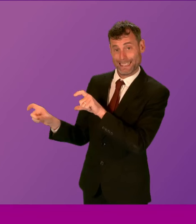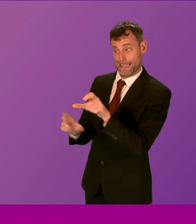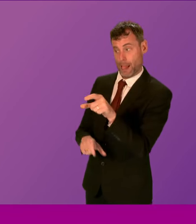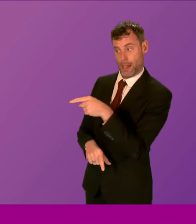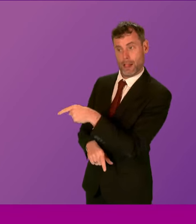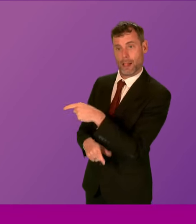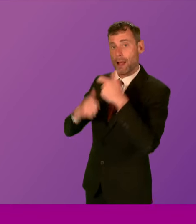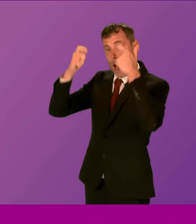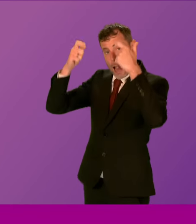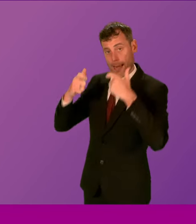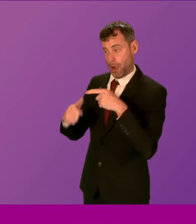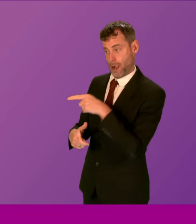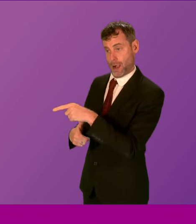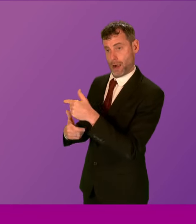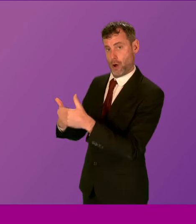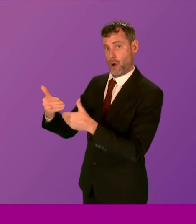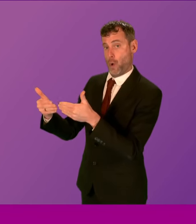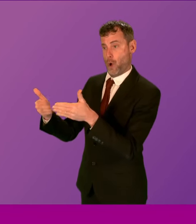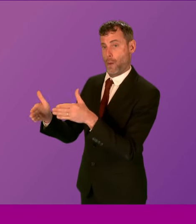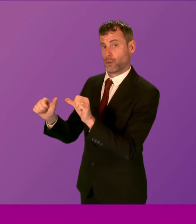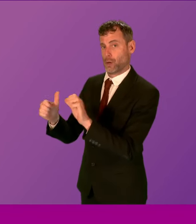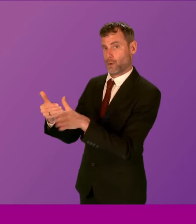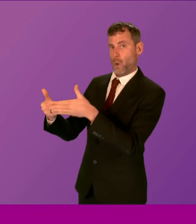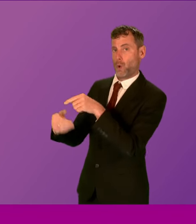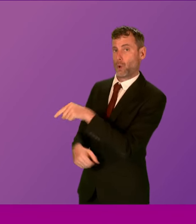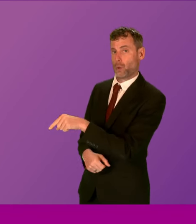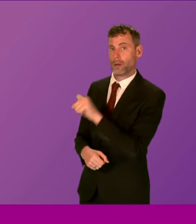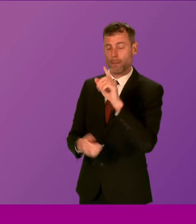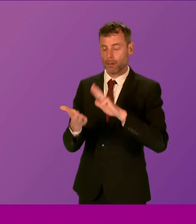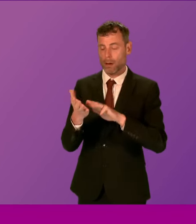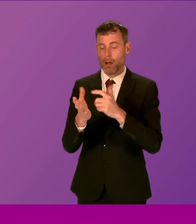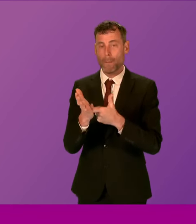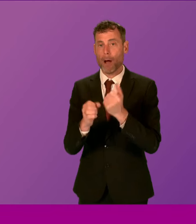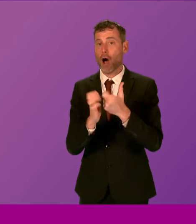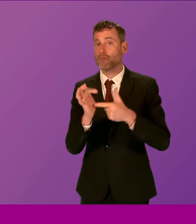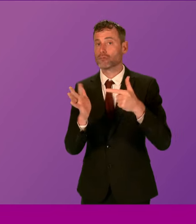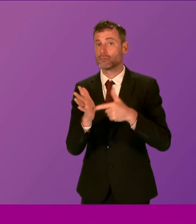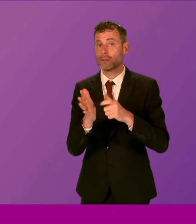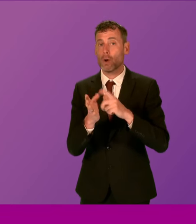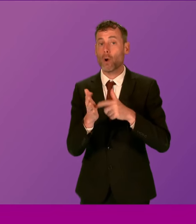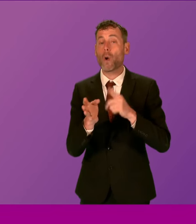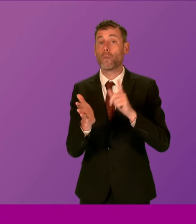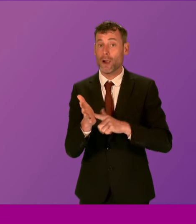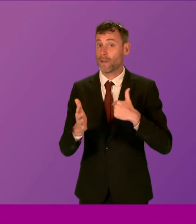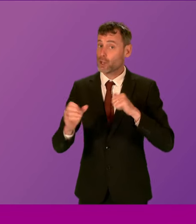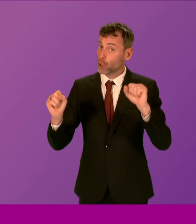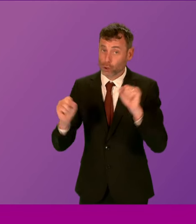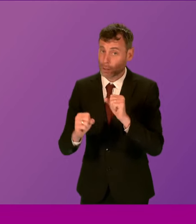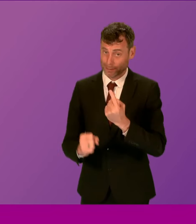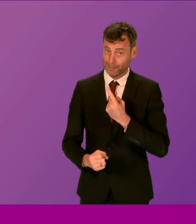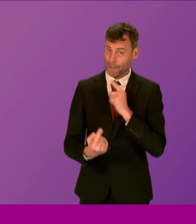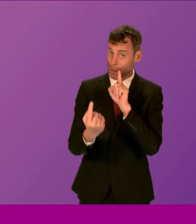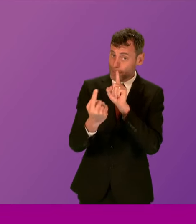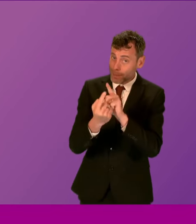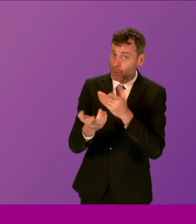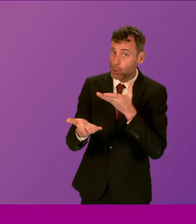and also of course hearing from Margaret Caldwell directly herself. I haven't had that opportunity to do so of course waiting for the conclusion of